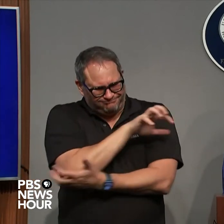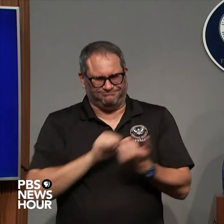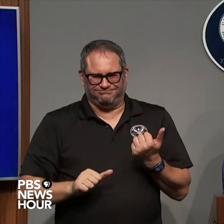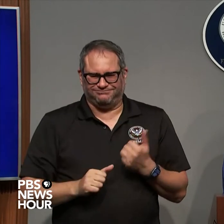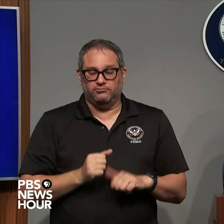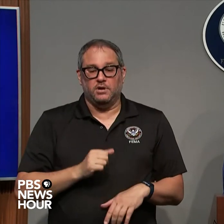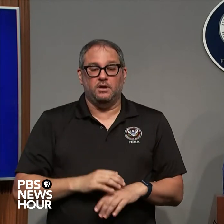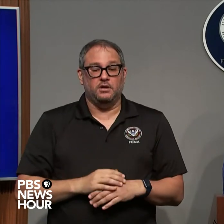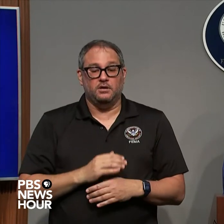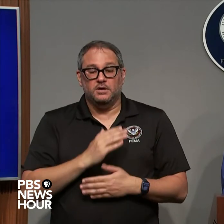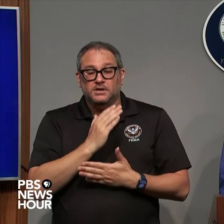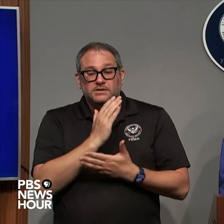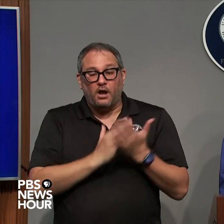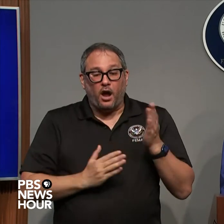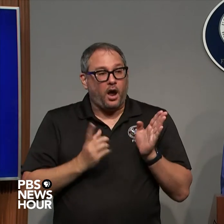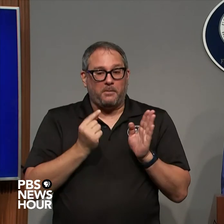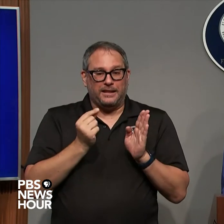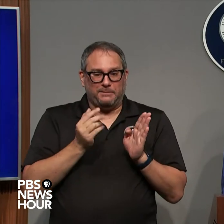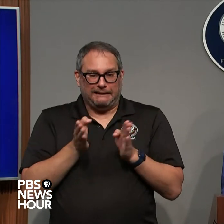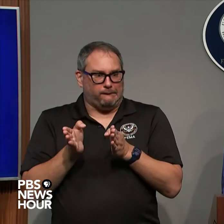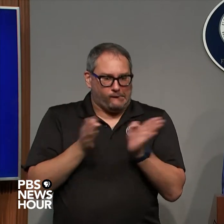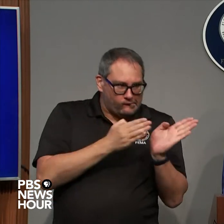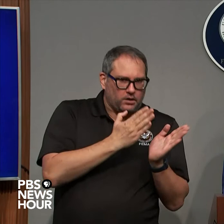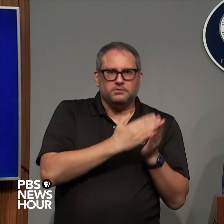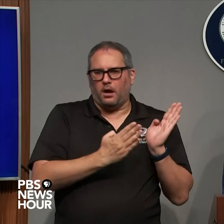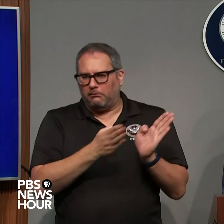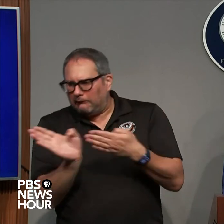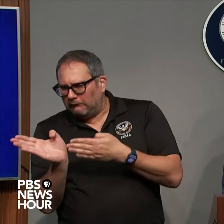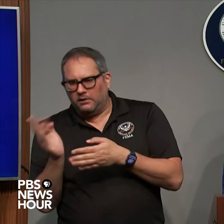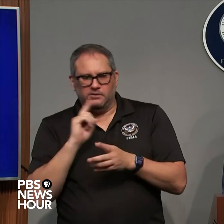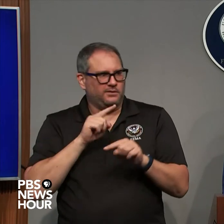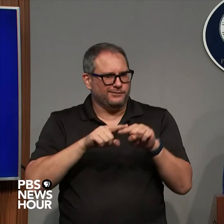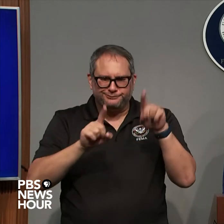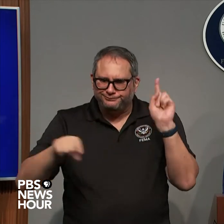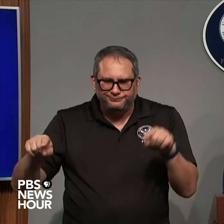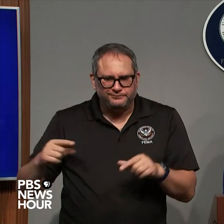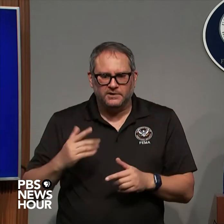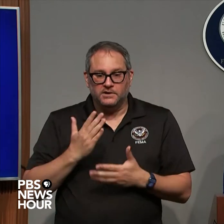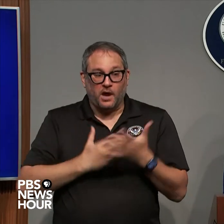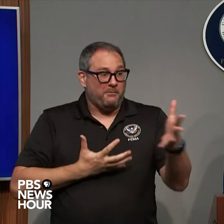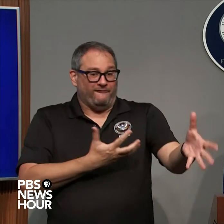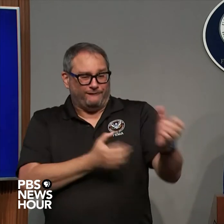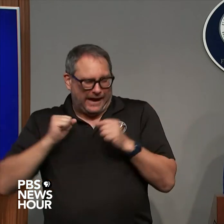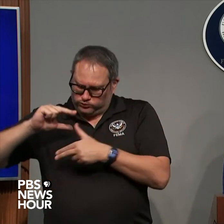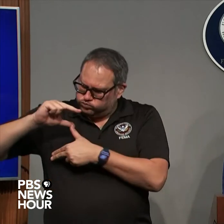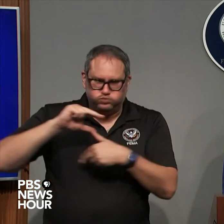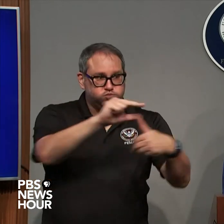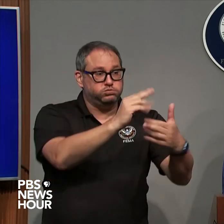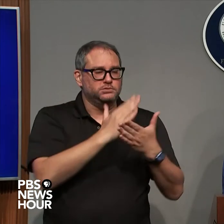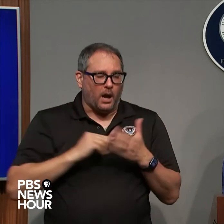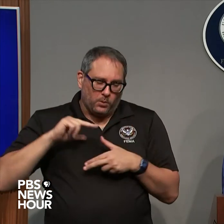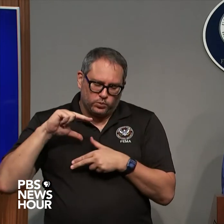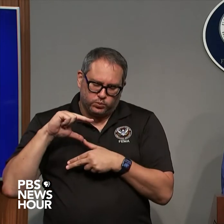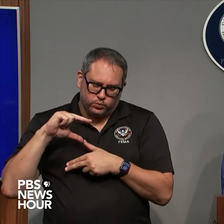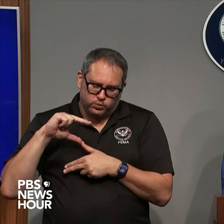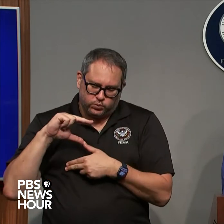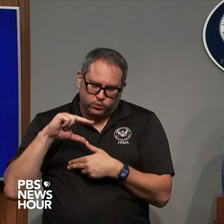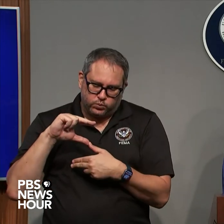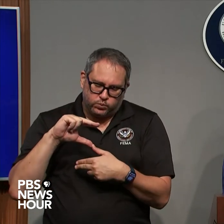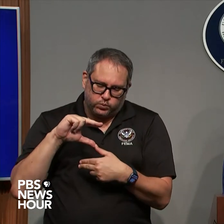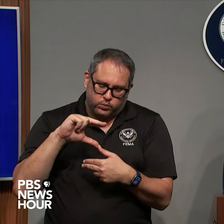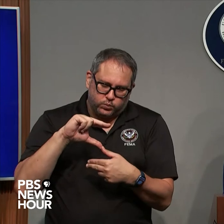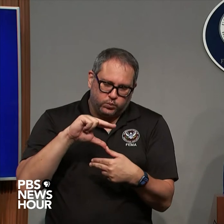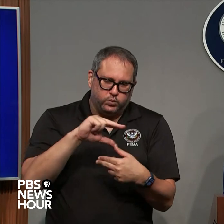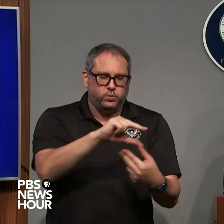faster slower these really subtle changes can make a huge difference on what you see on the ground so really what we say is think about those impacts